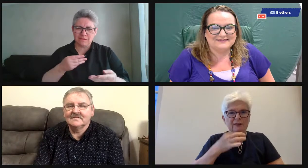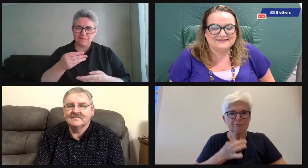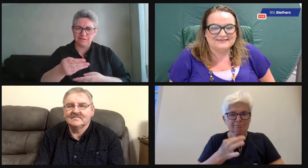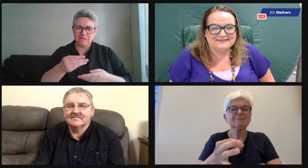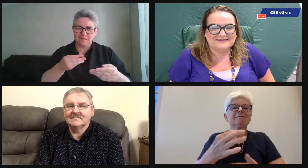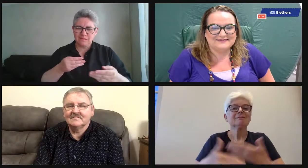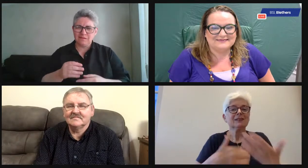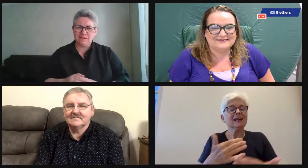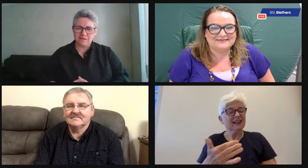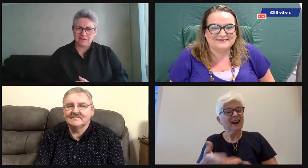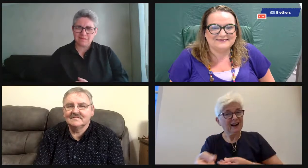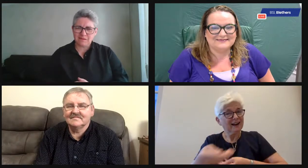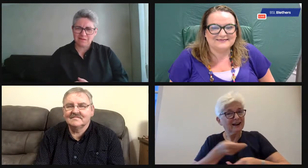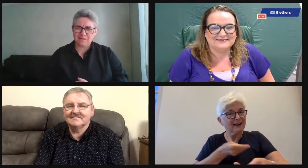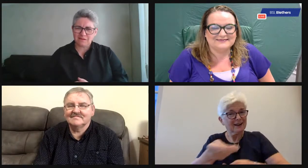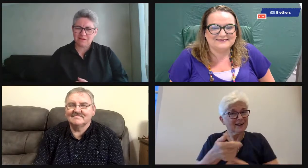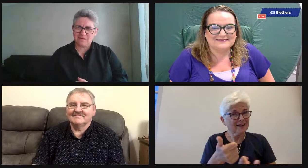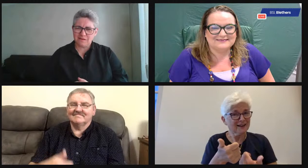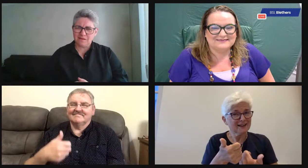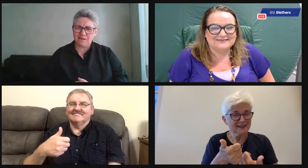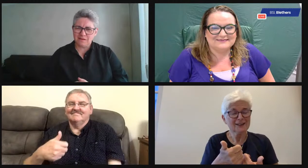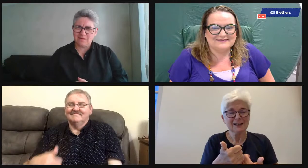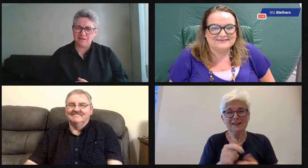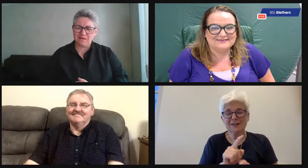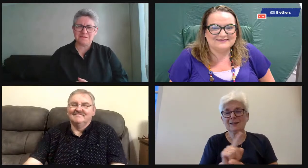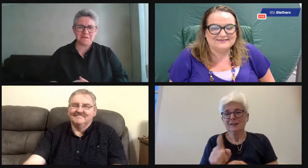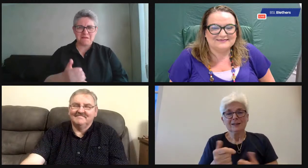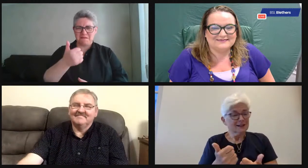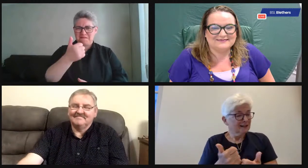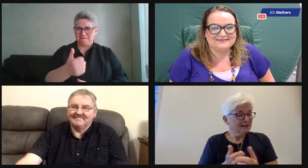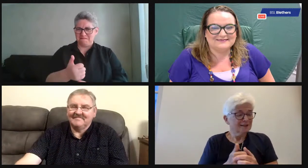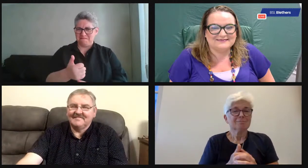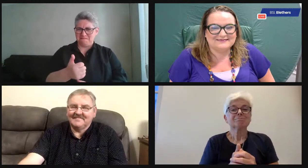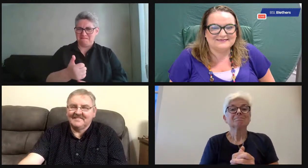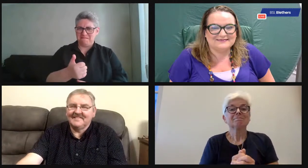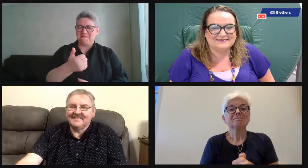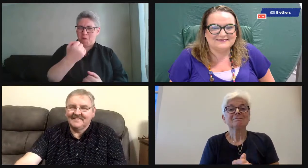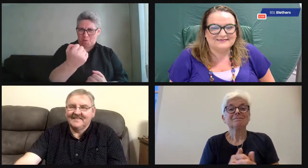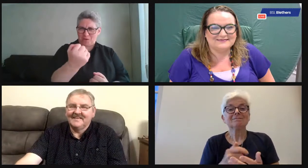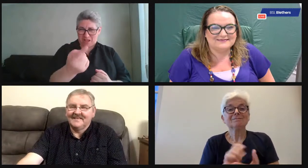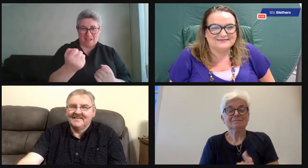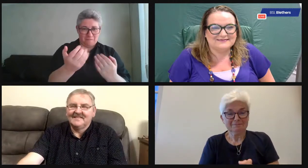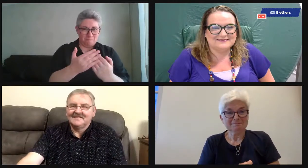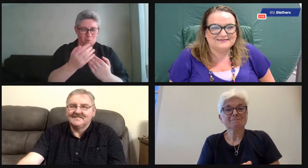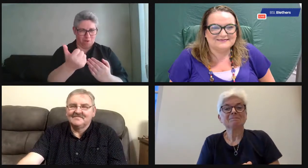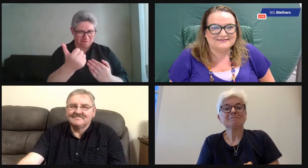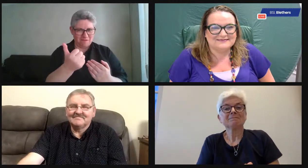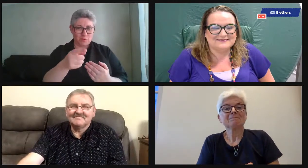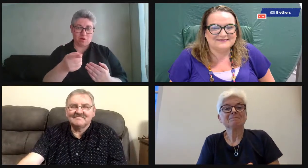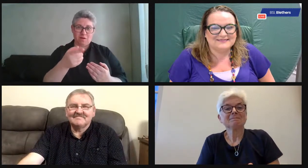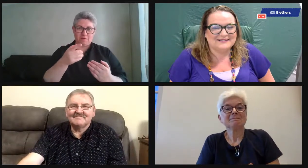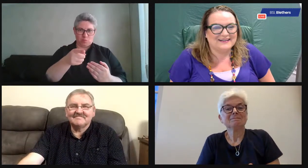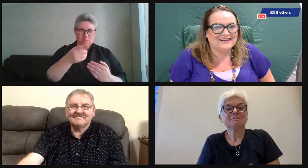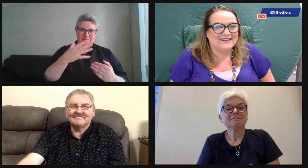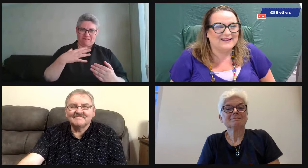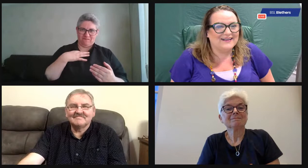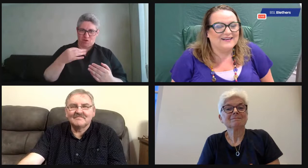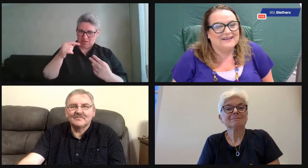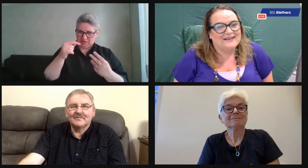them a bit of a boost as well. And we'd sell them coffee and sweets and so on. So it was quid pro quo. was really nice. We're going to come